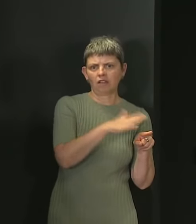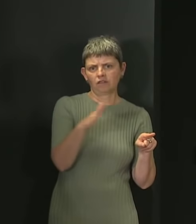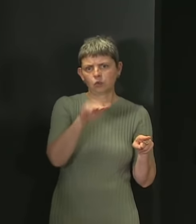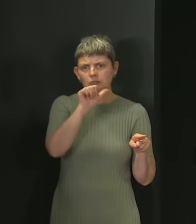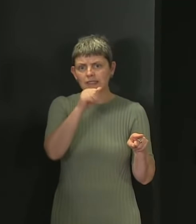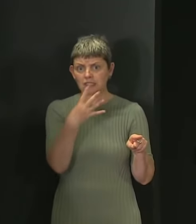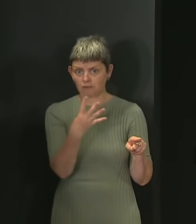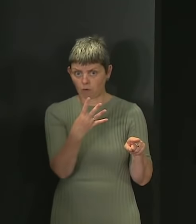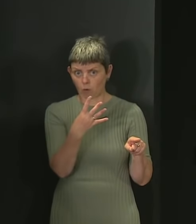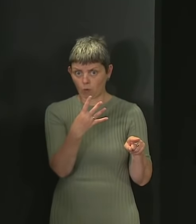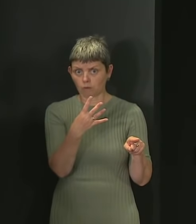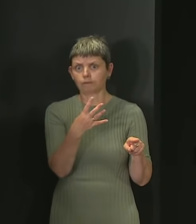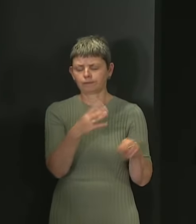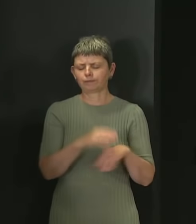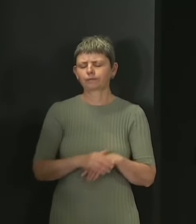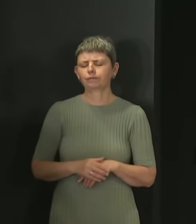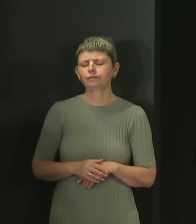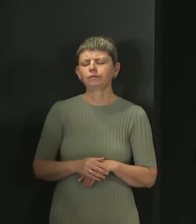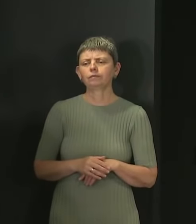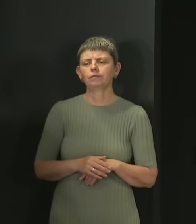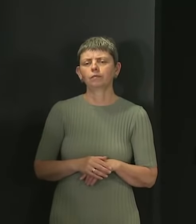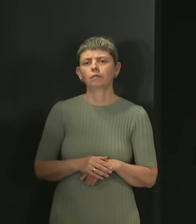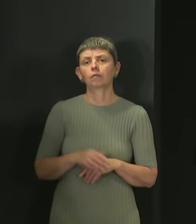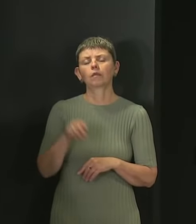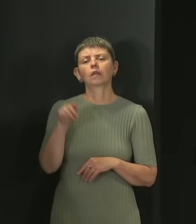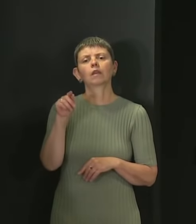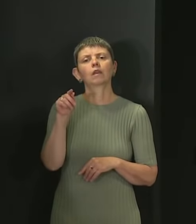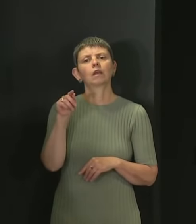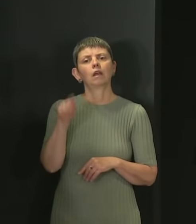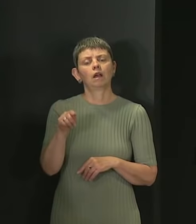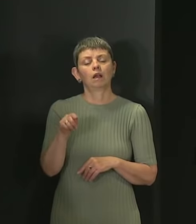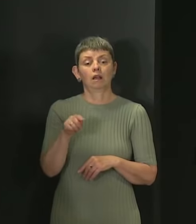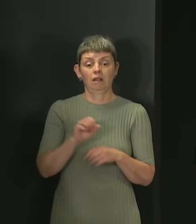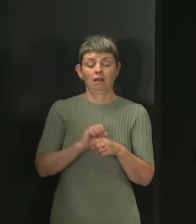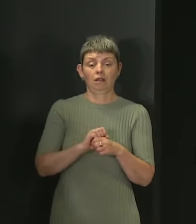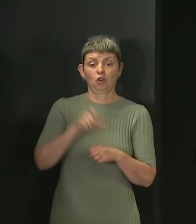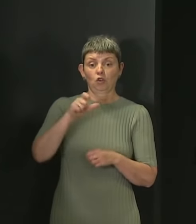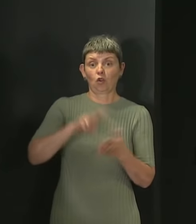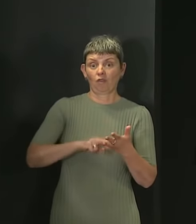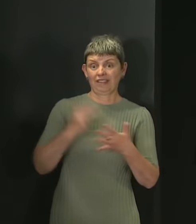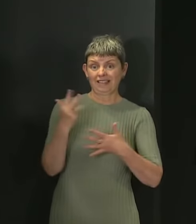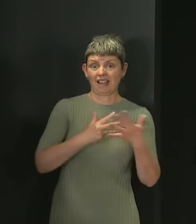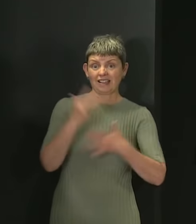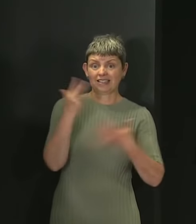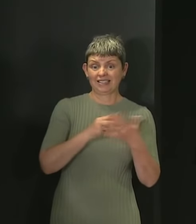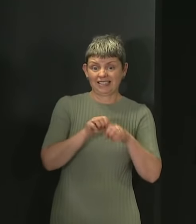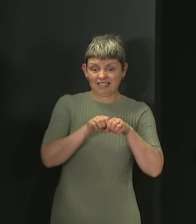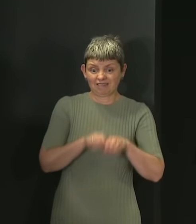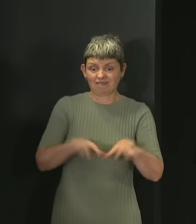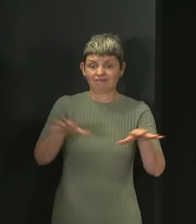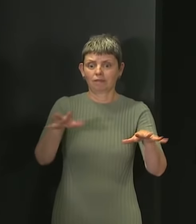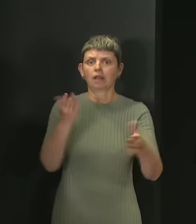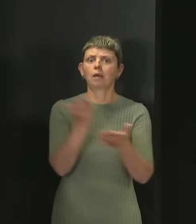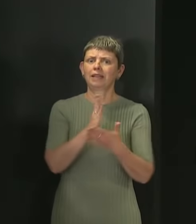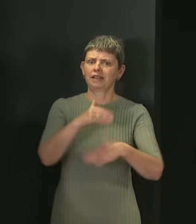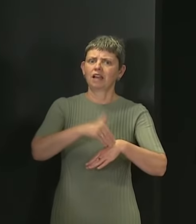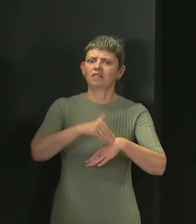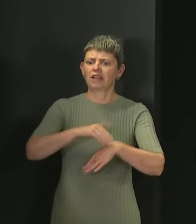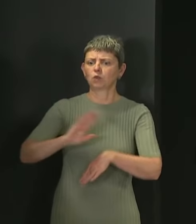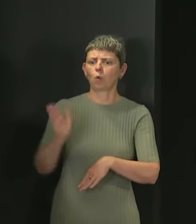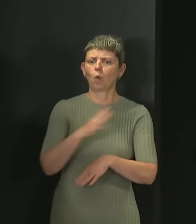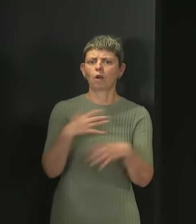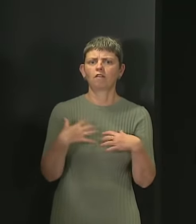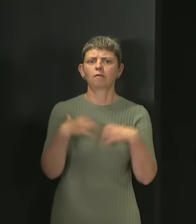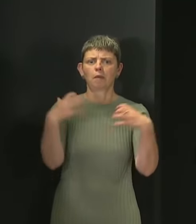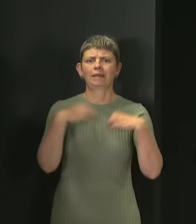otherwise eligible. The COVID-19 pandemic has had an effect on every aspect of public health, including the vaccine